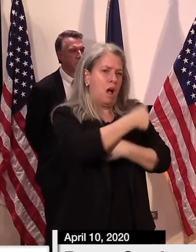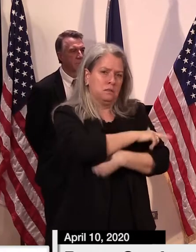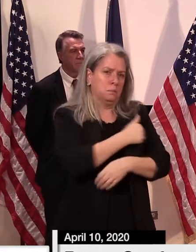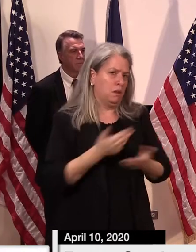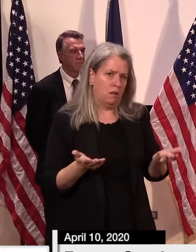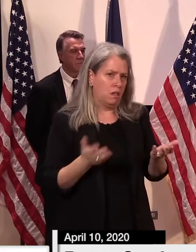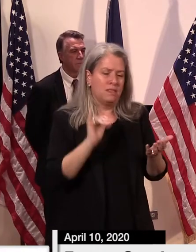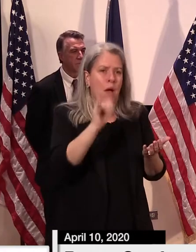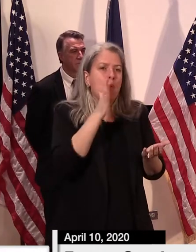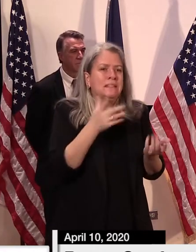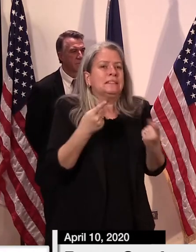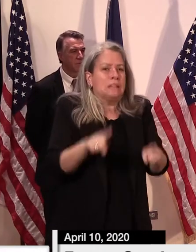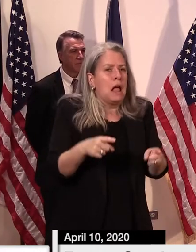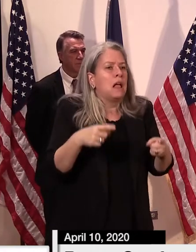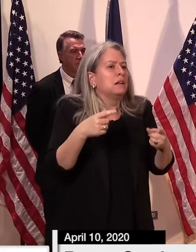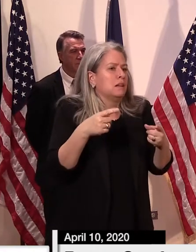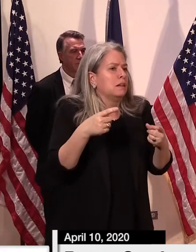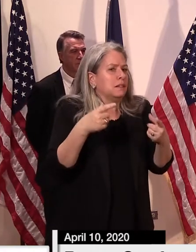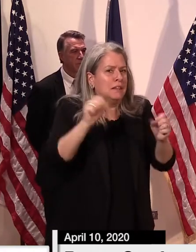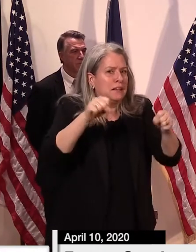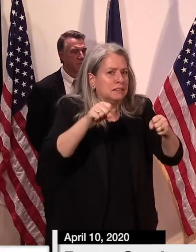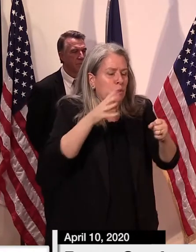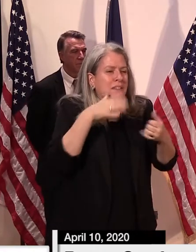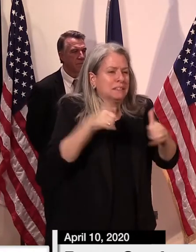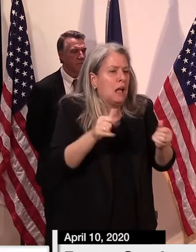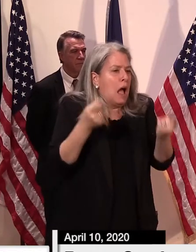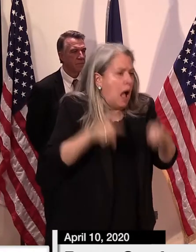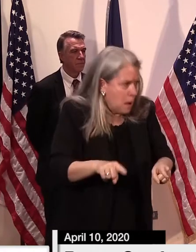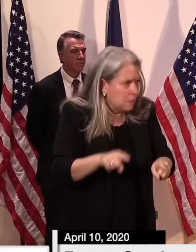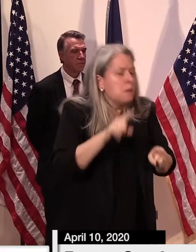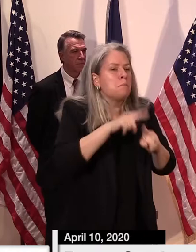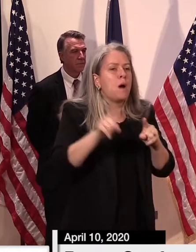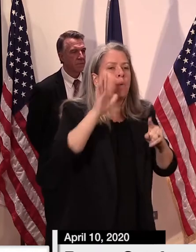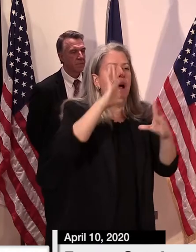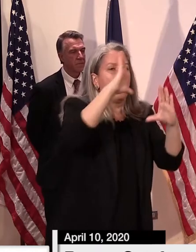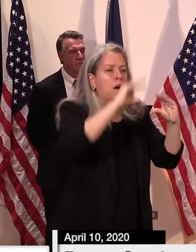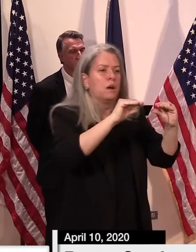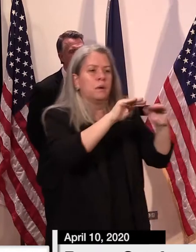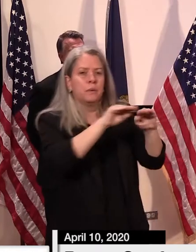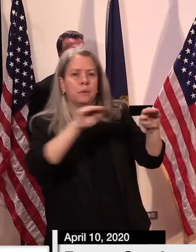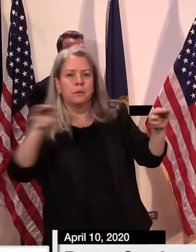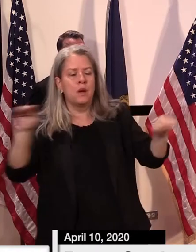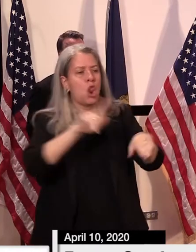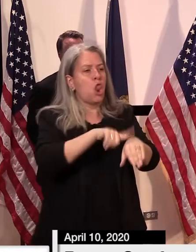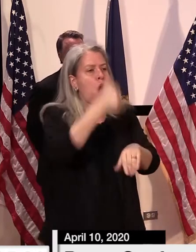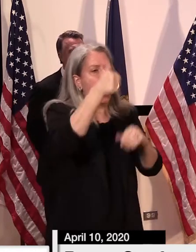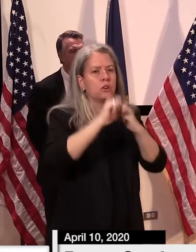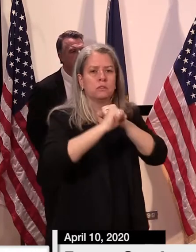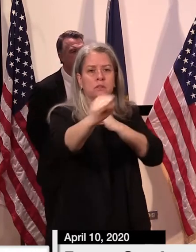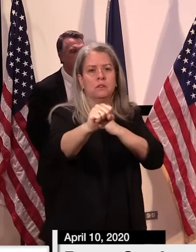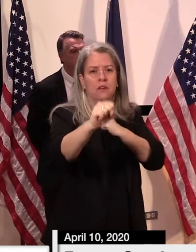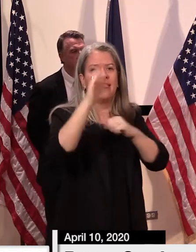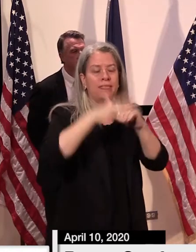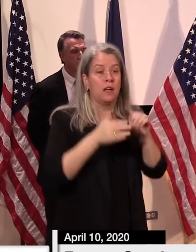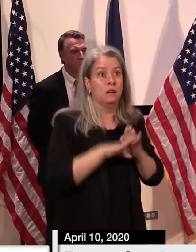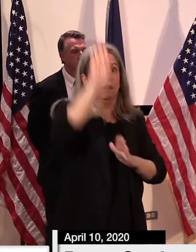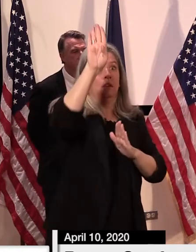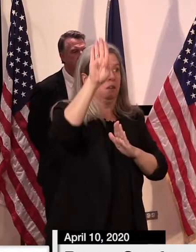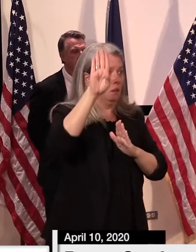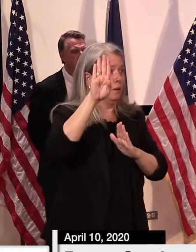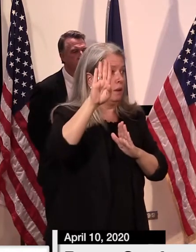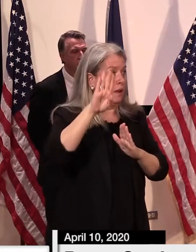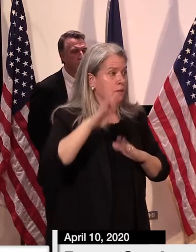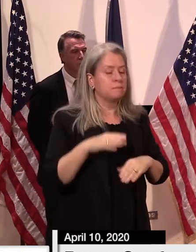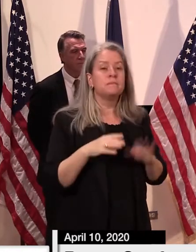assume that the worst is still ahead of us. The current forecast gives us greater confidence, however, that our hospital